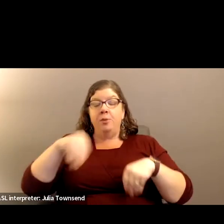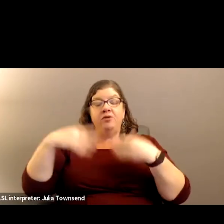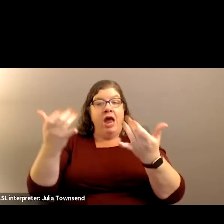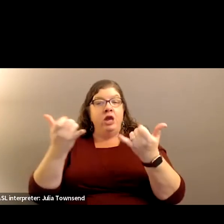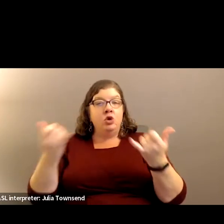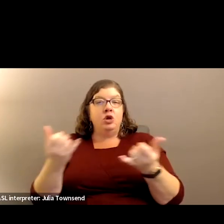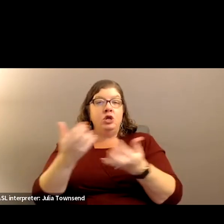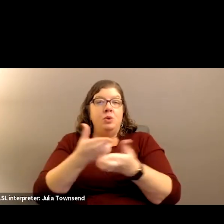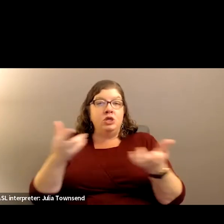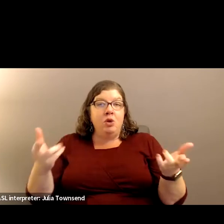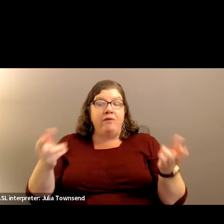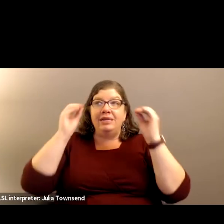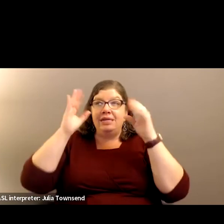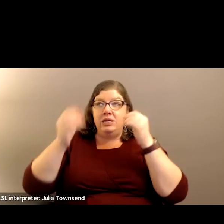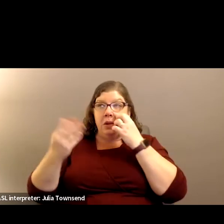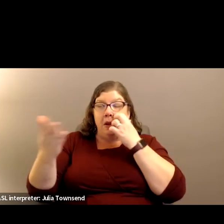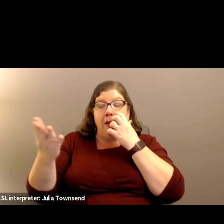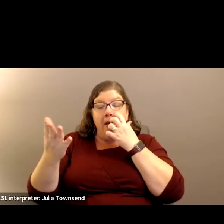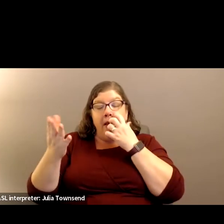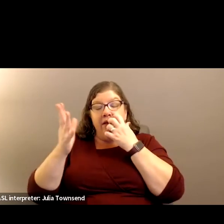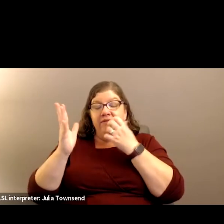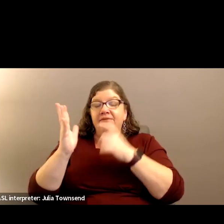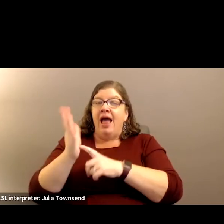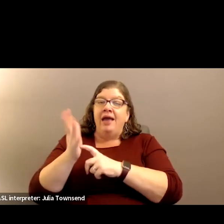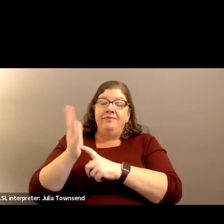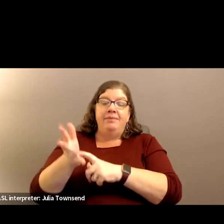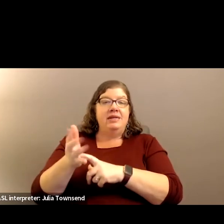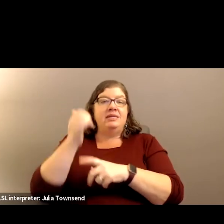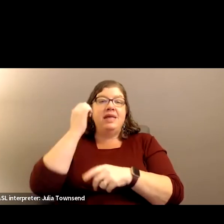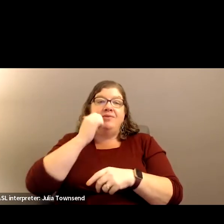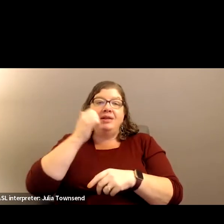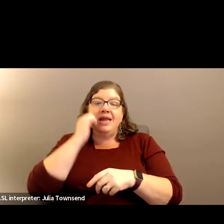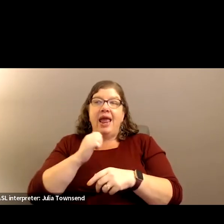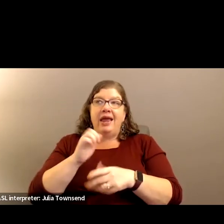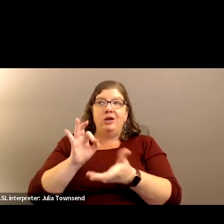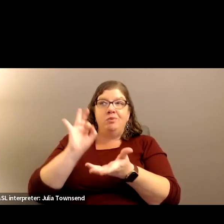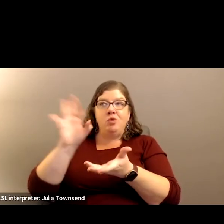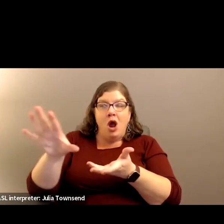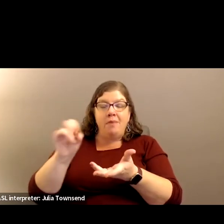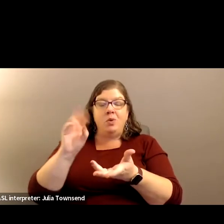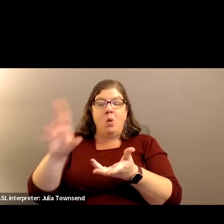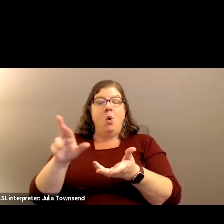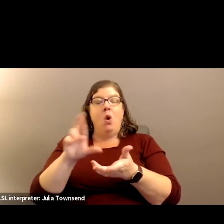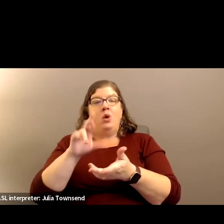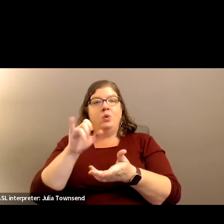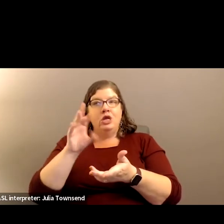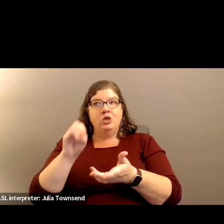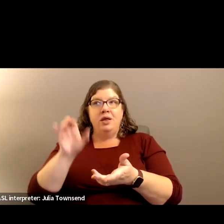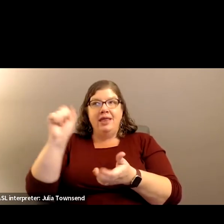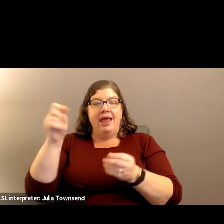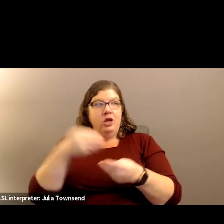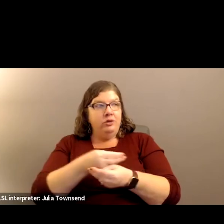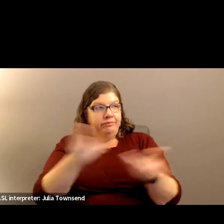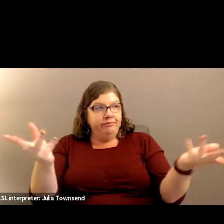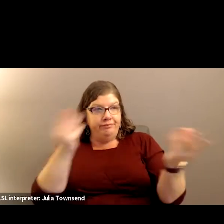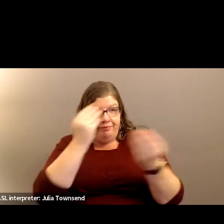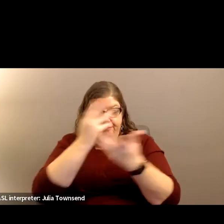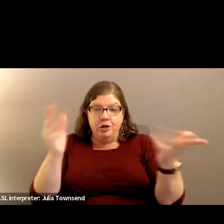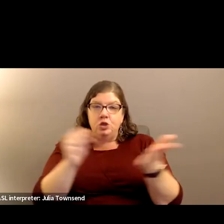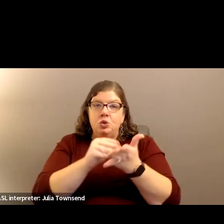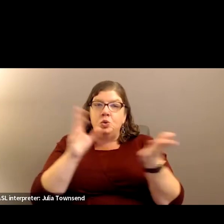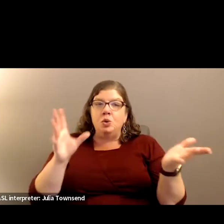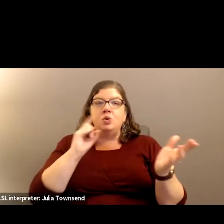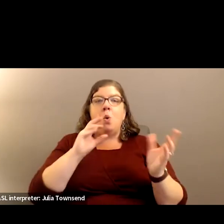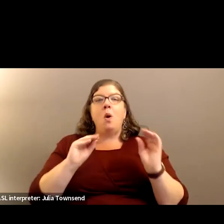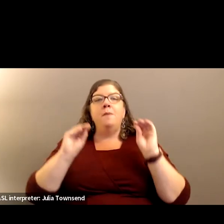like to teachers giving them like five minutes a day, just a prompt or like a resource that they could push out to students or maybe